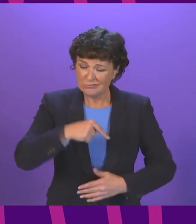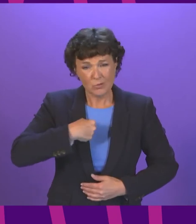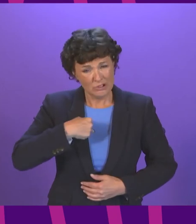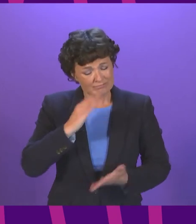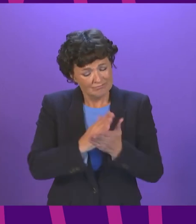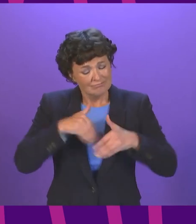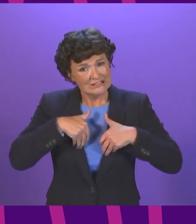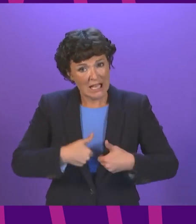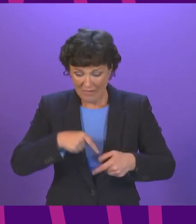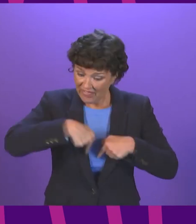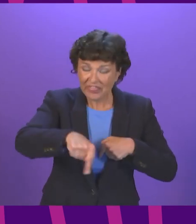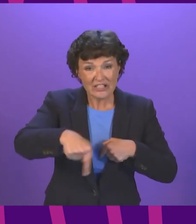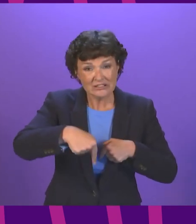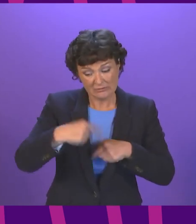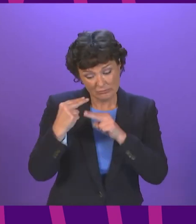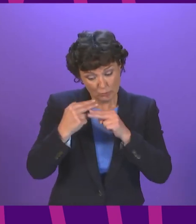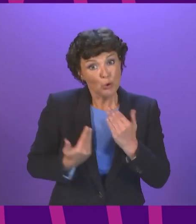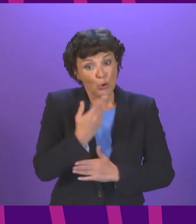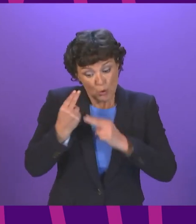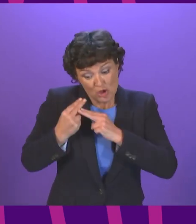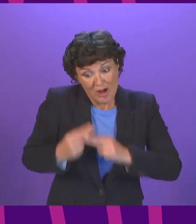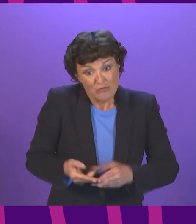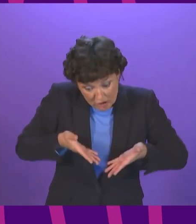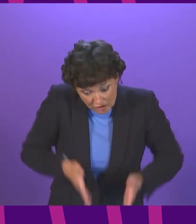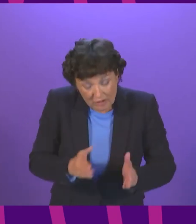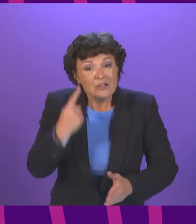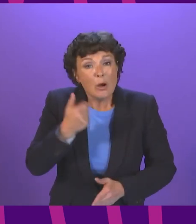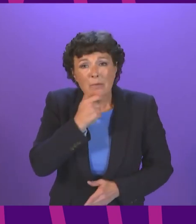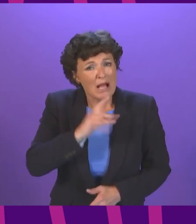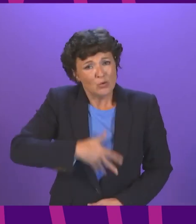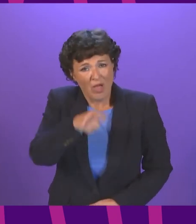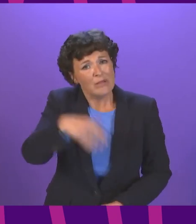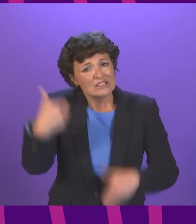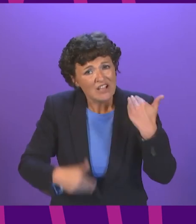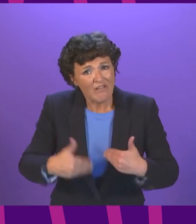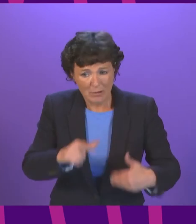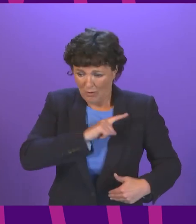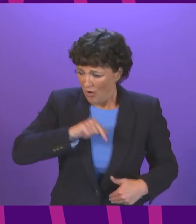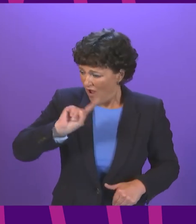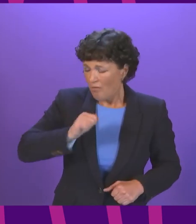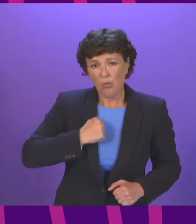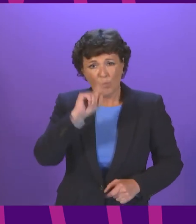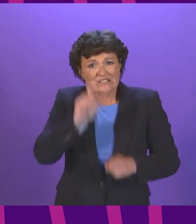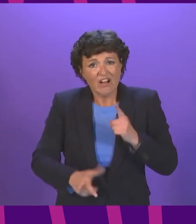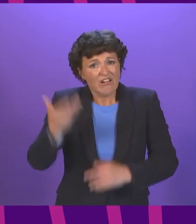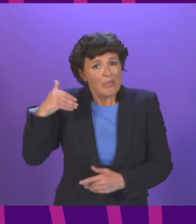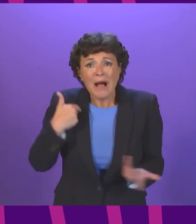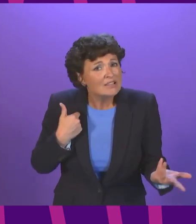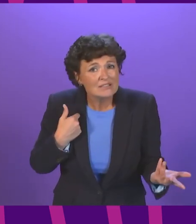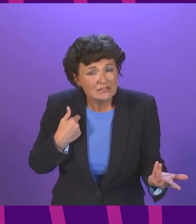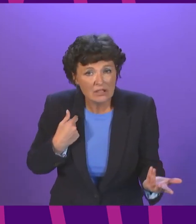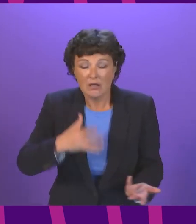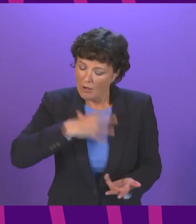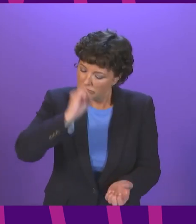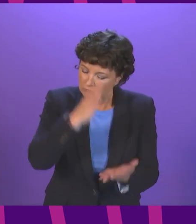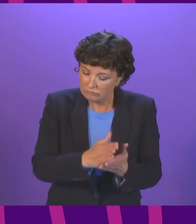will not bear the long-term burden of the pandemic I can confirm that up to £70 million will be invested this year to support